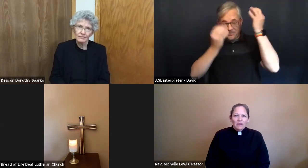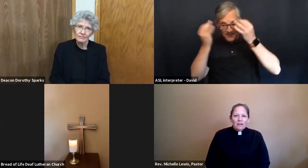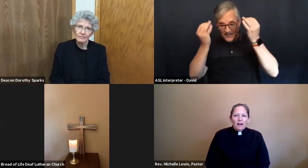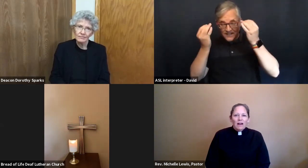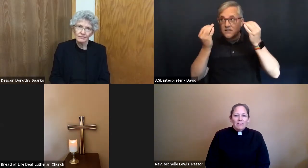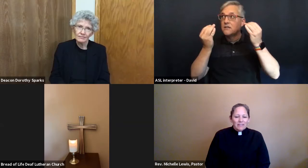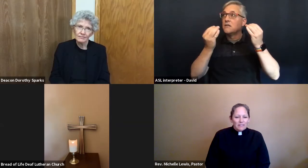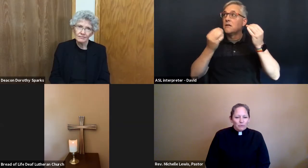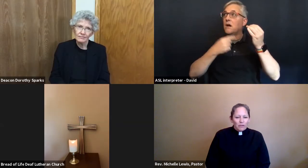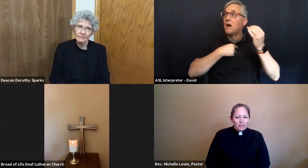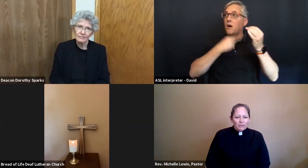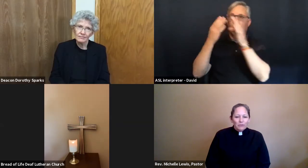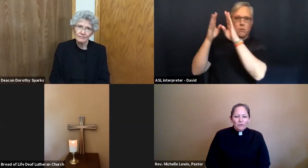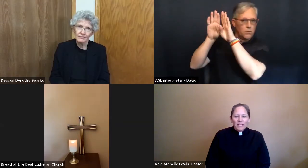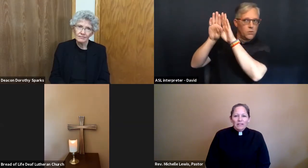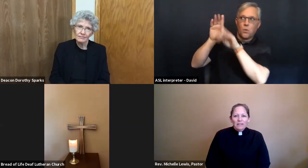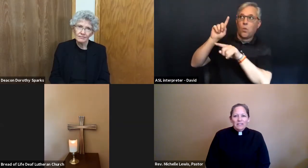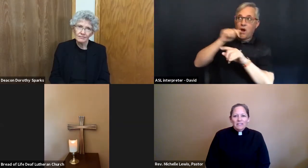God is the one who created us.